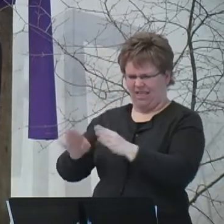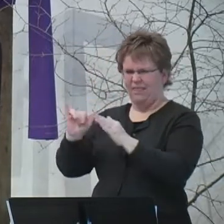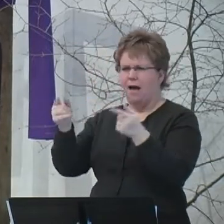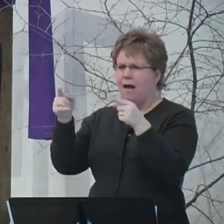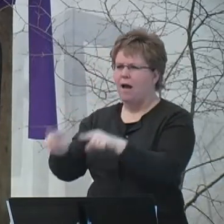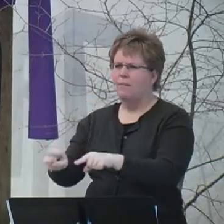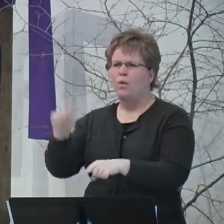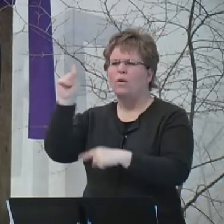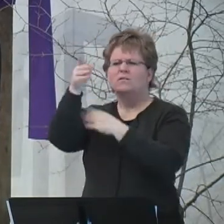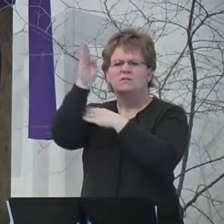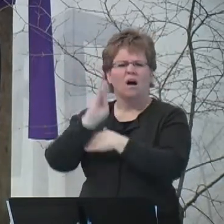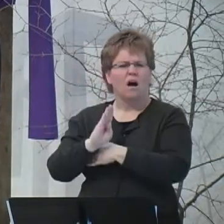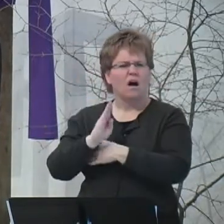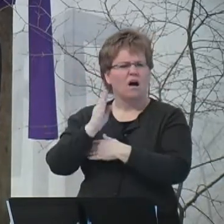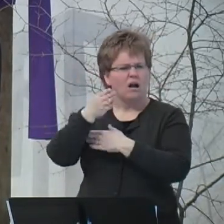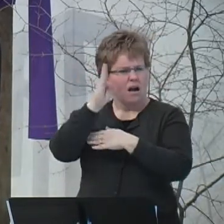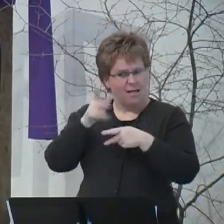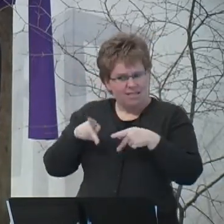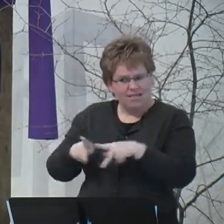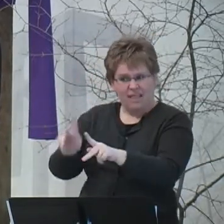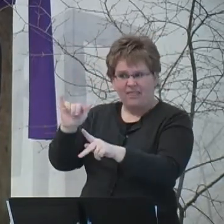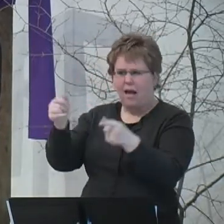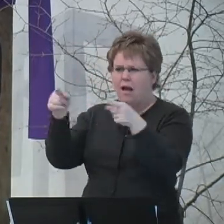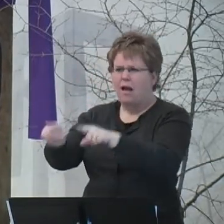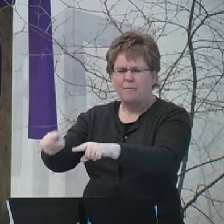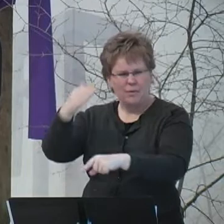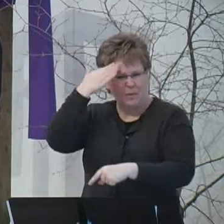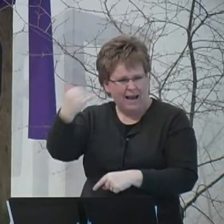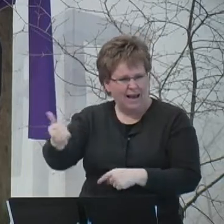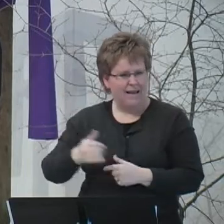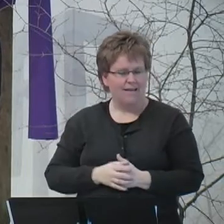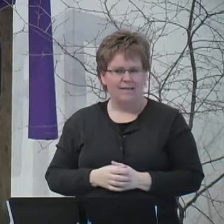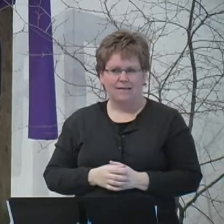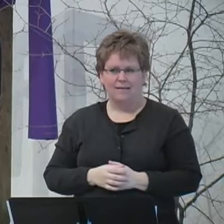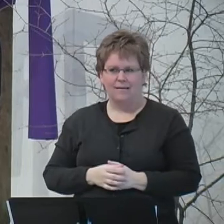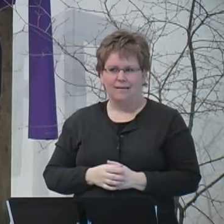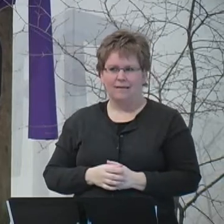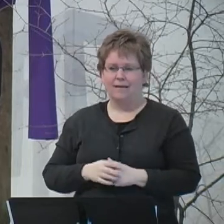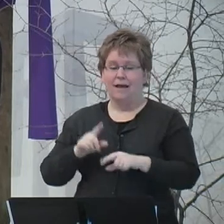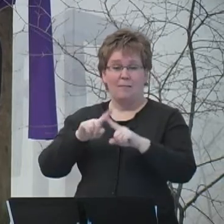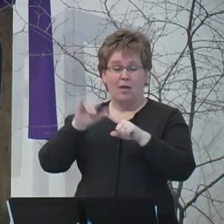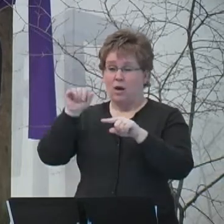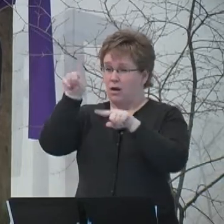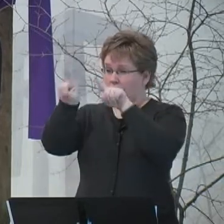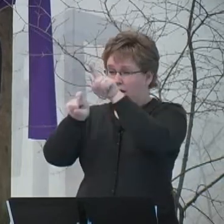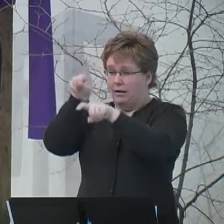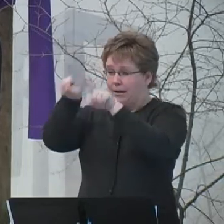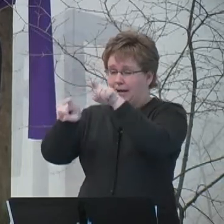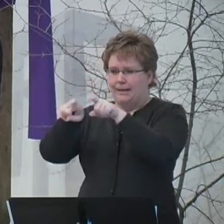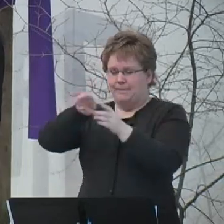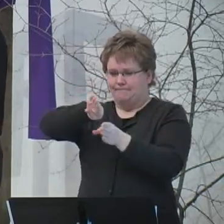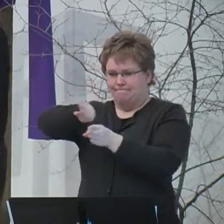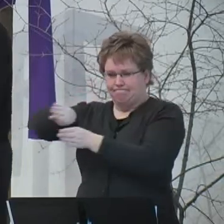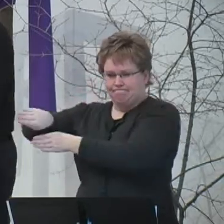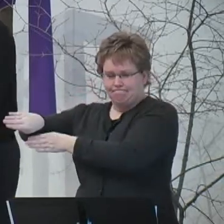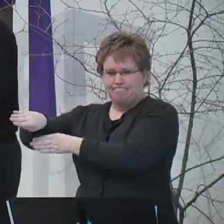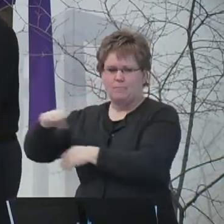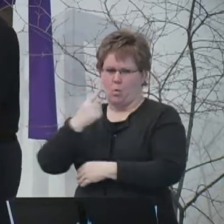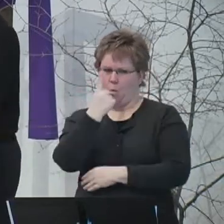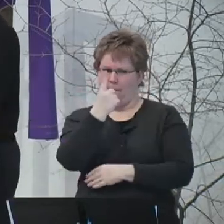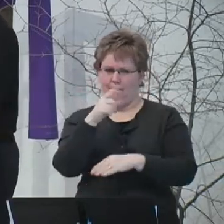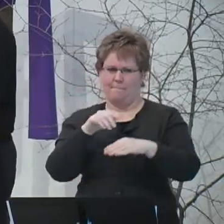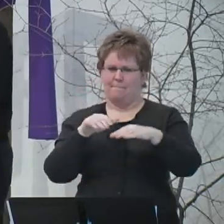Why did God allow this to happen? But underneath all those questions lies an even more basic